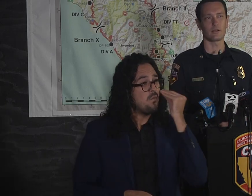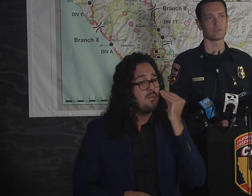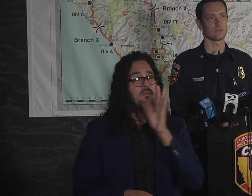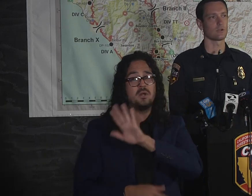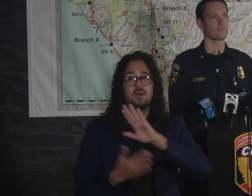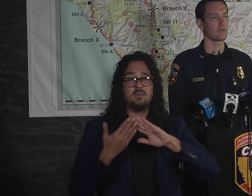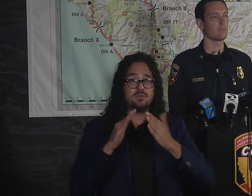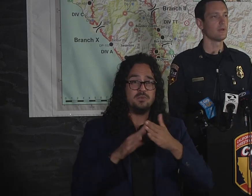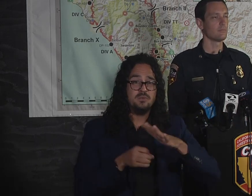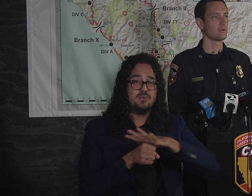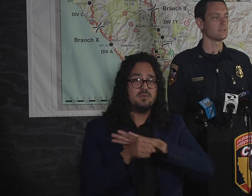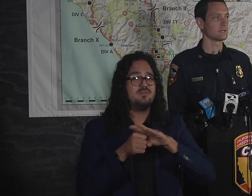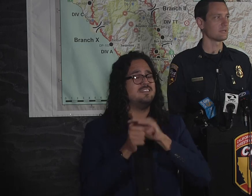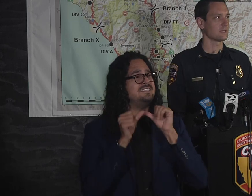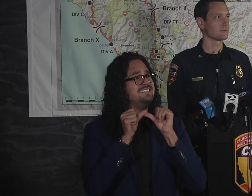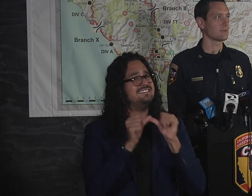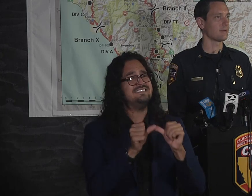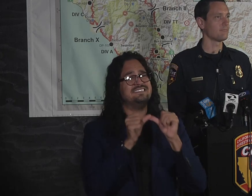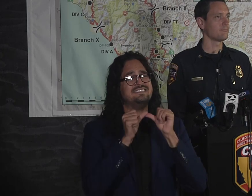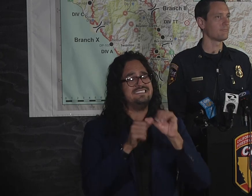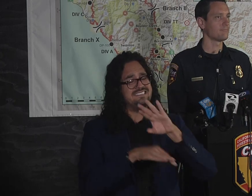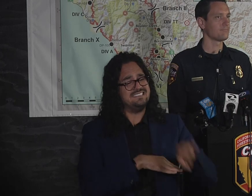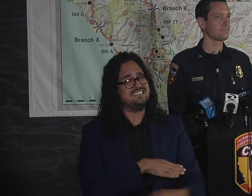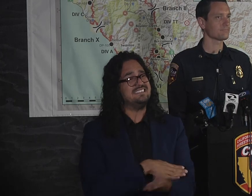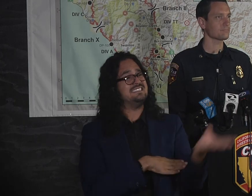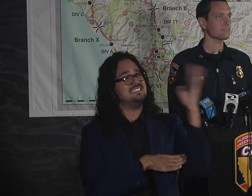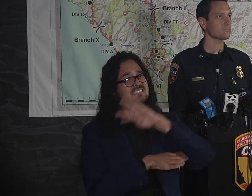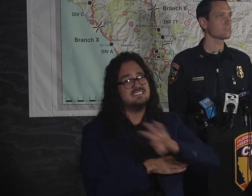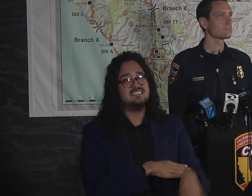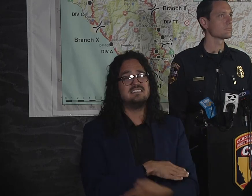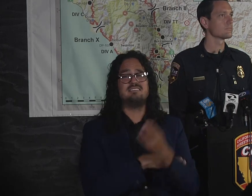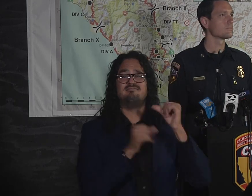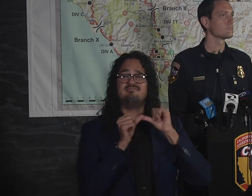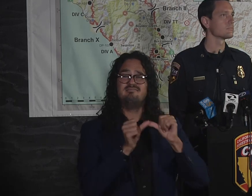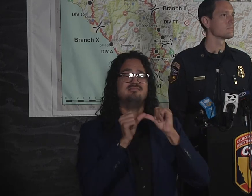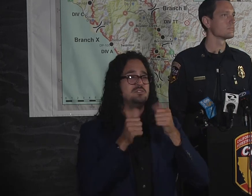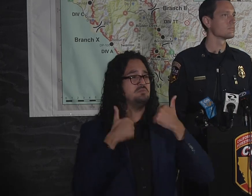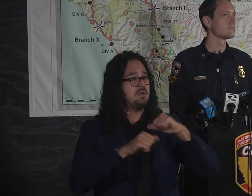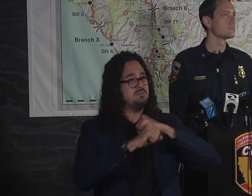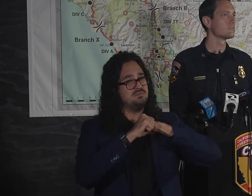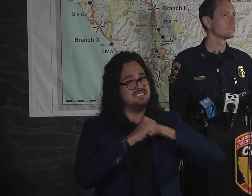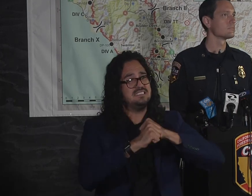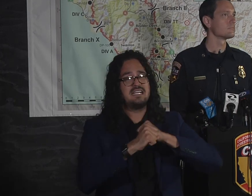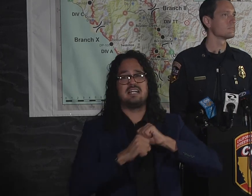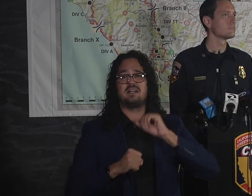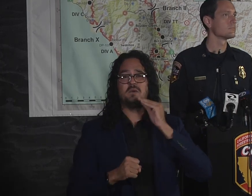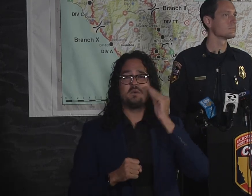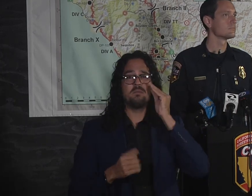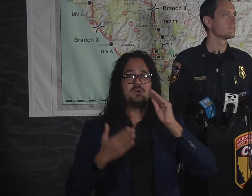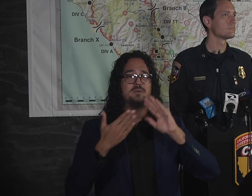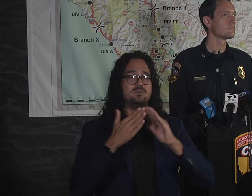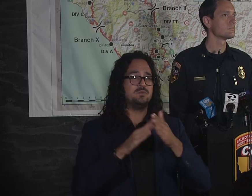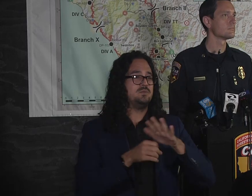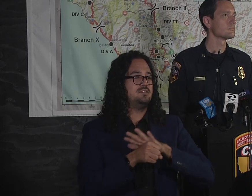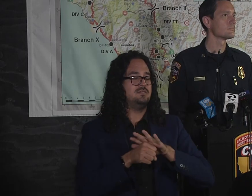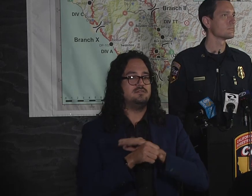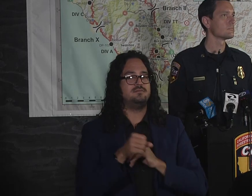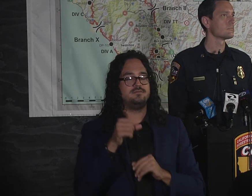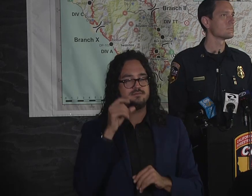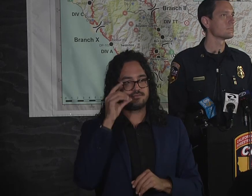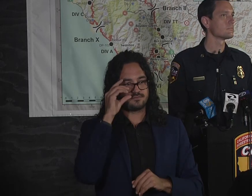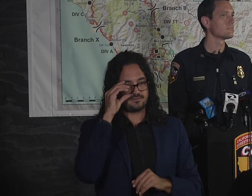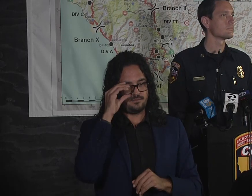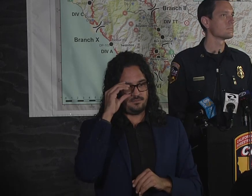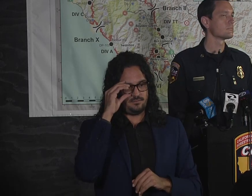that area secured for them, but it is going to take some time. To follow up on references, can you confirm that the entire perimeter